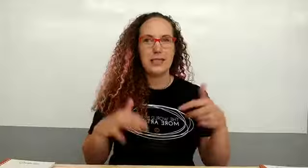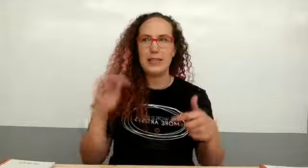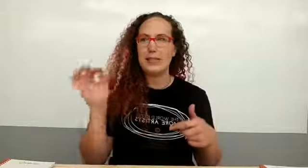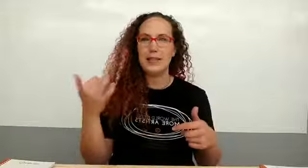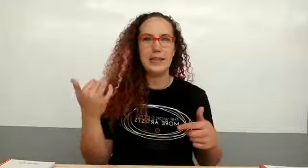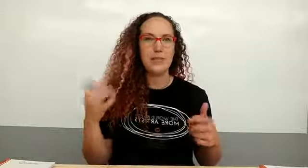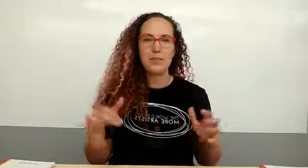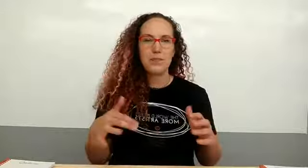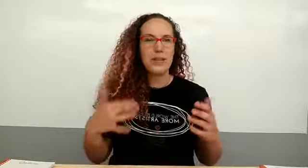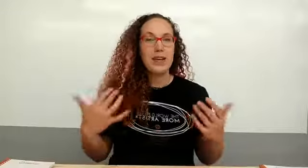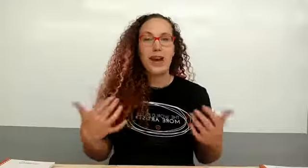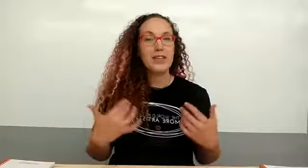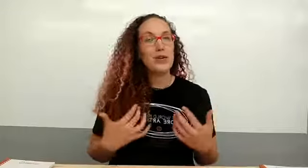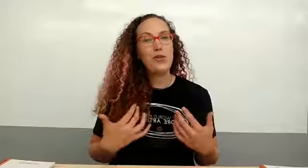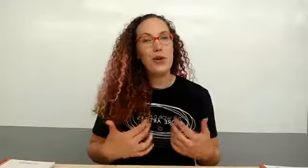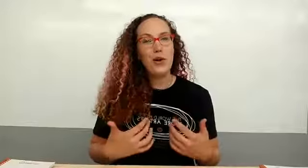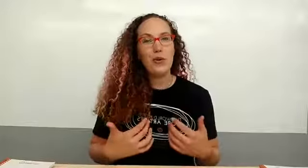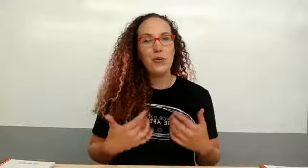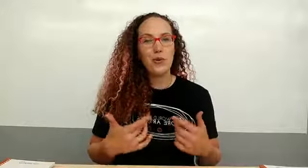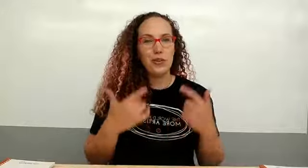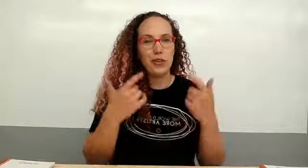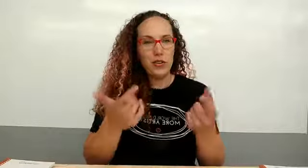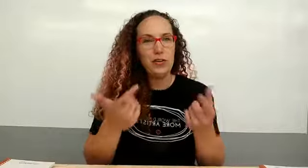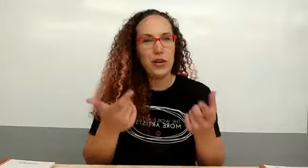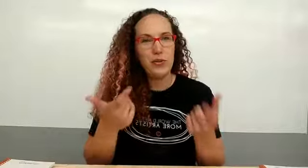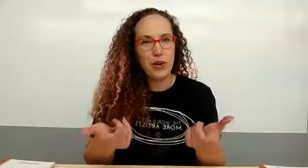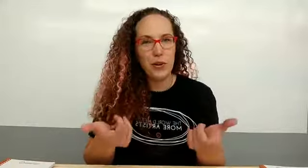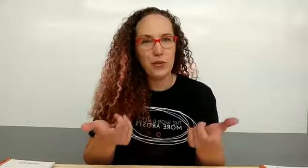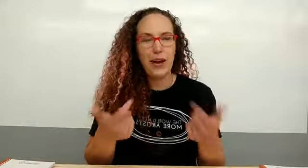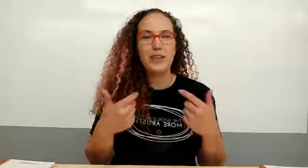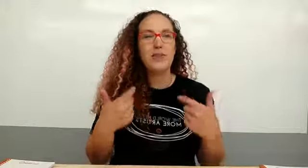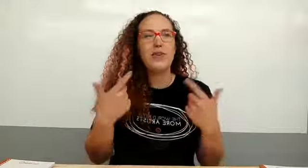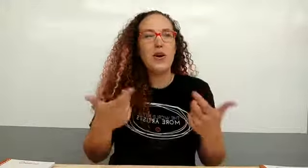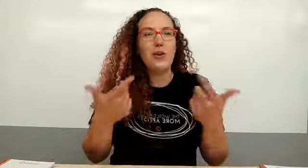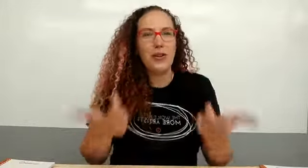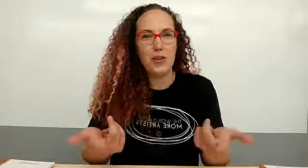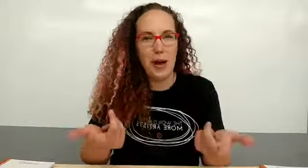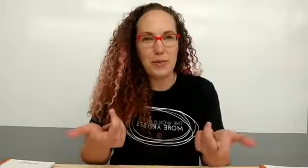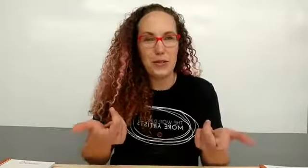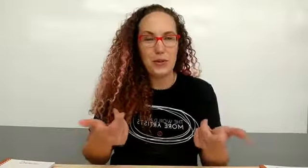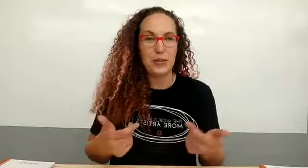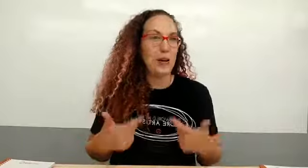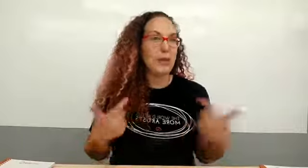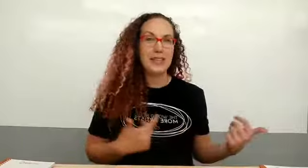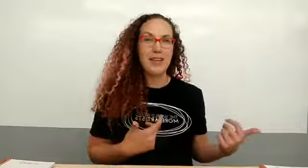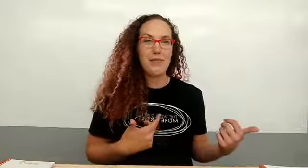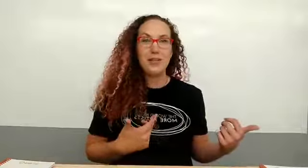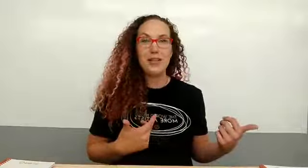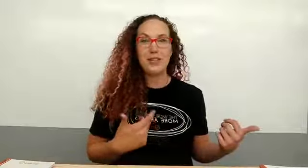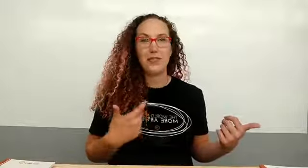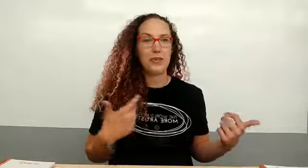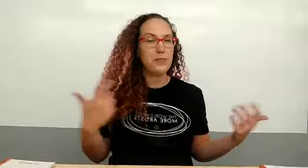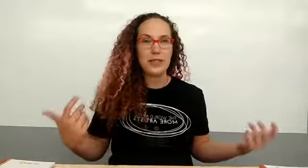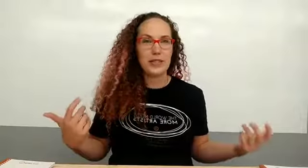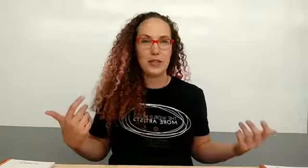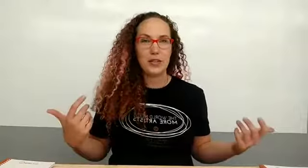messes and I don't know what you don't know I don't know what your obstacles are because I've been doing this for six years